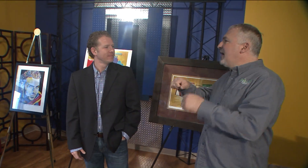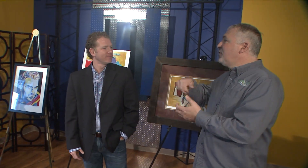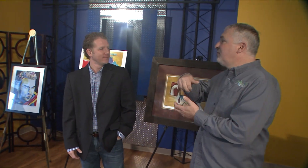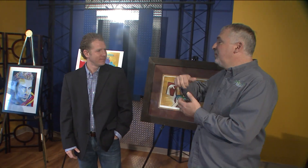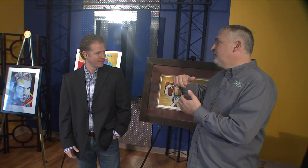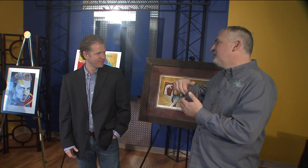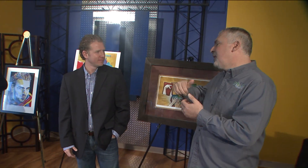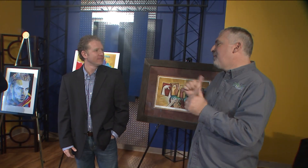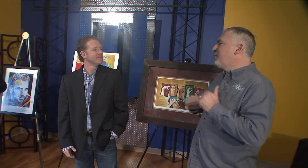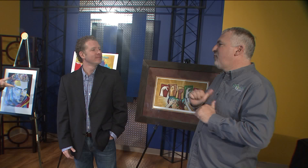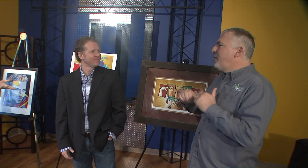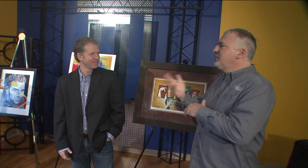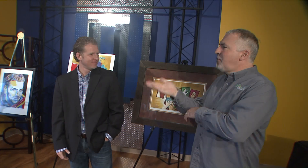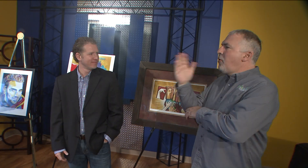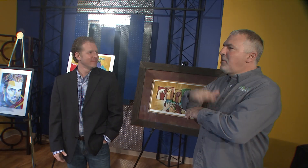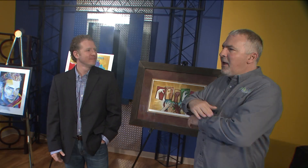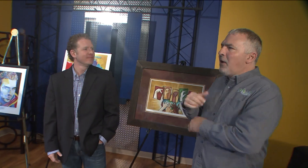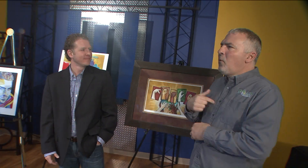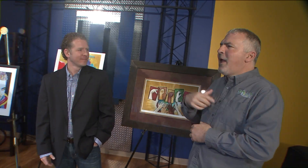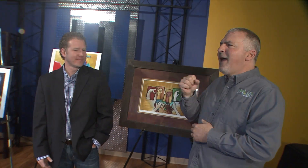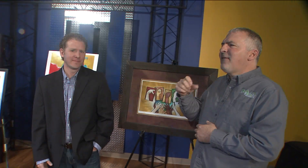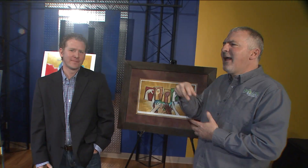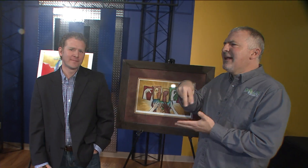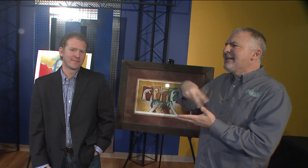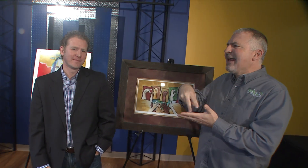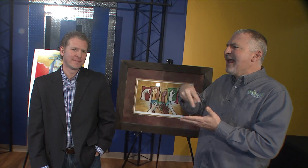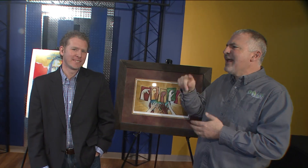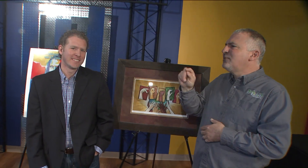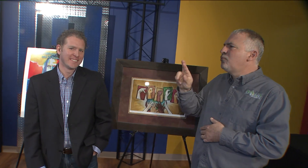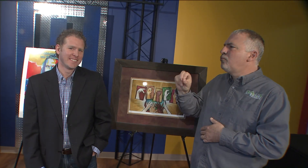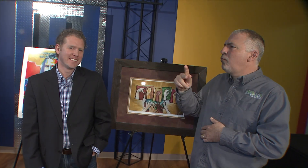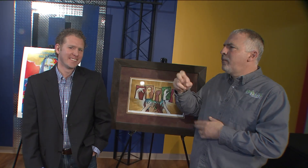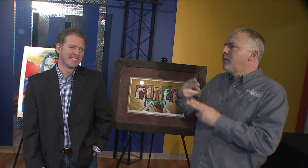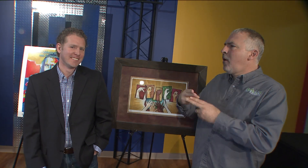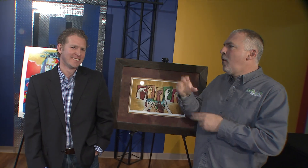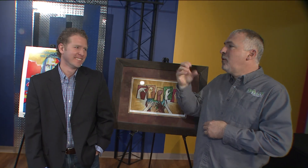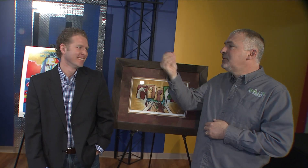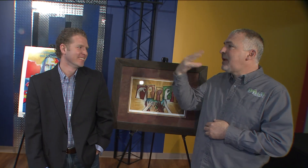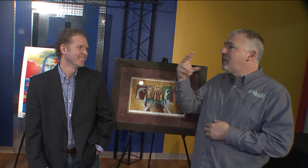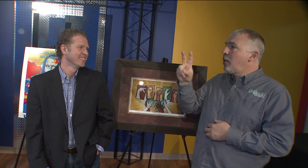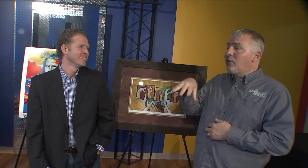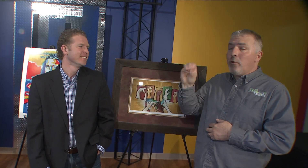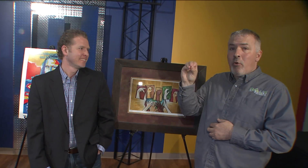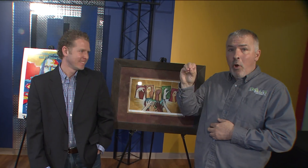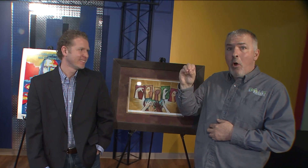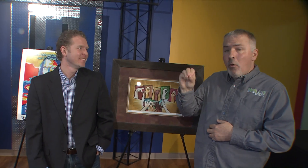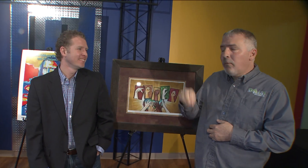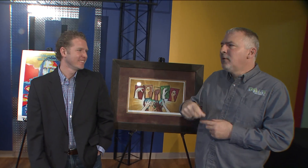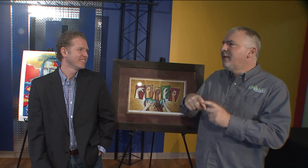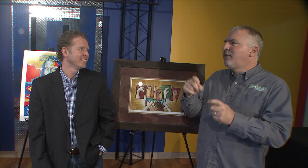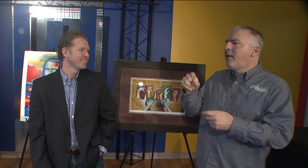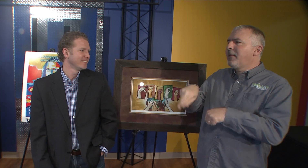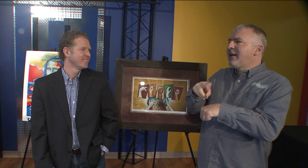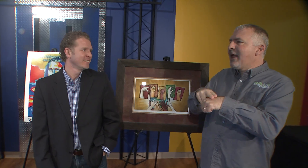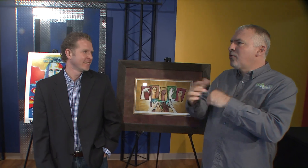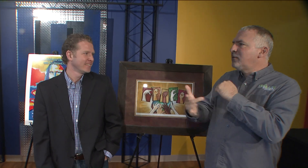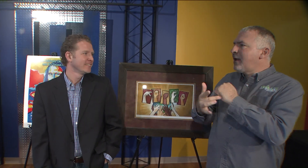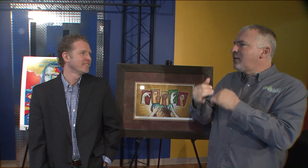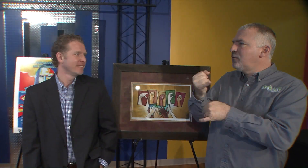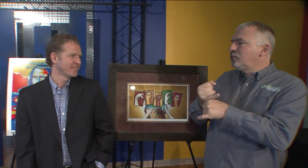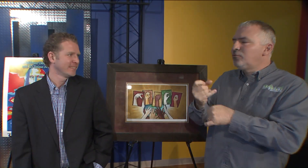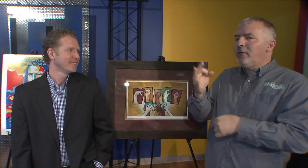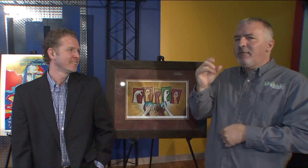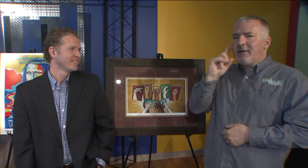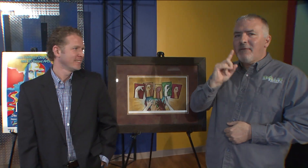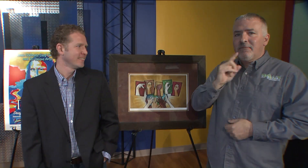So, we will have stage performances all day. We have a dance troupe called Sun 2.0.